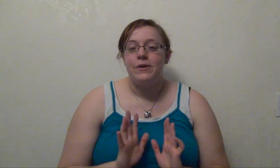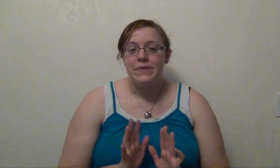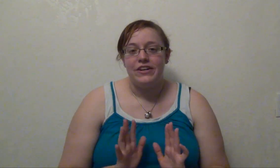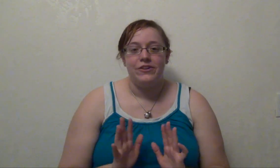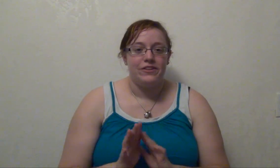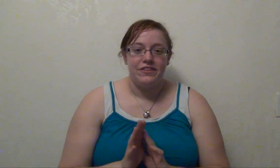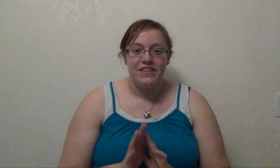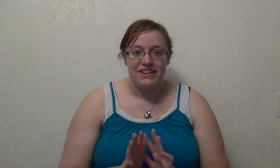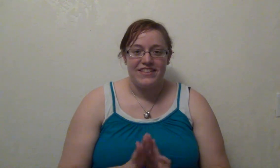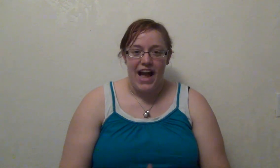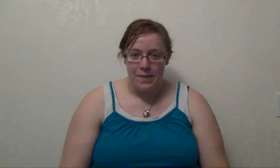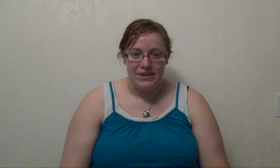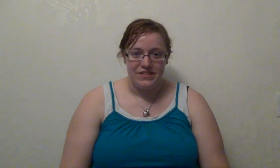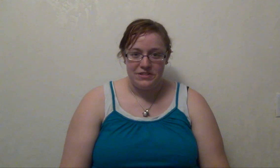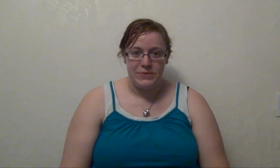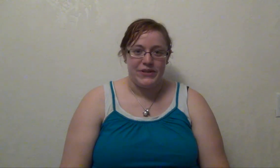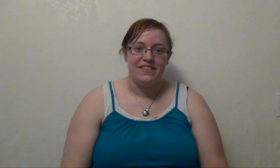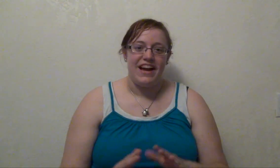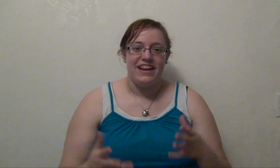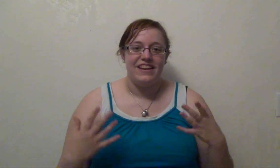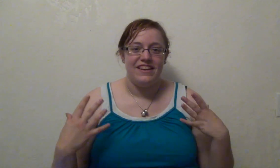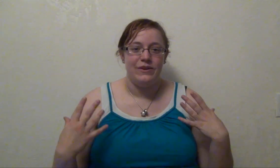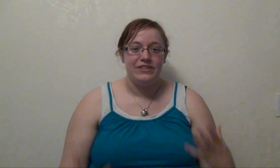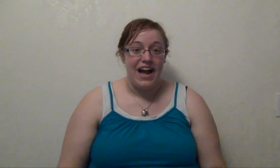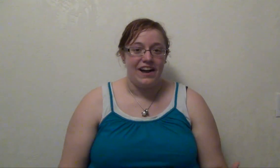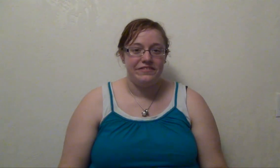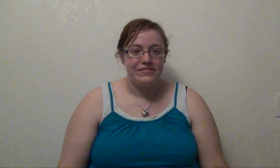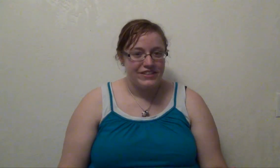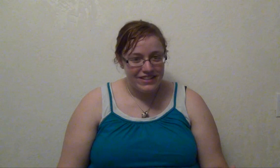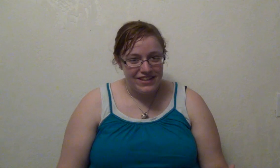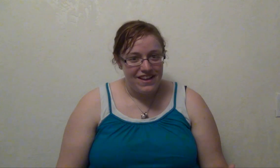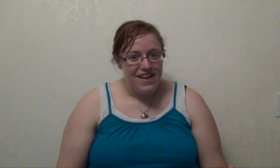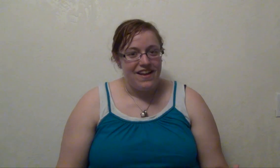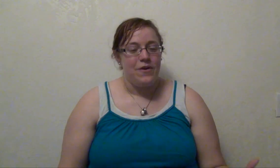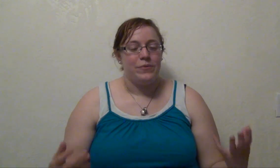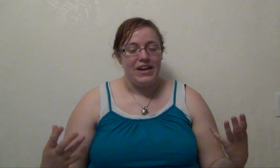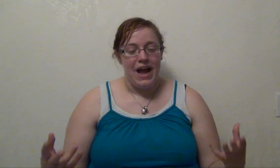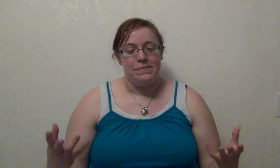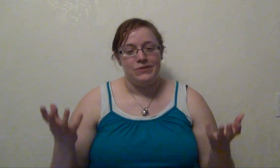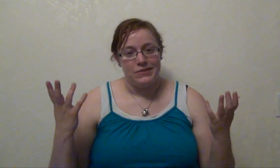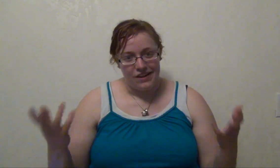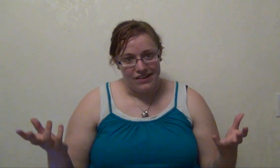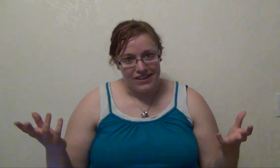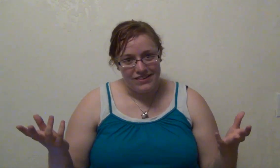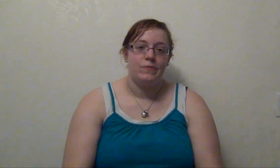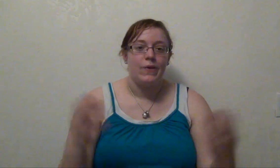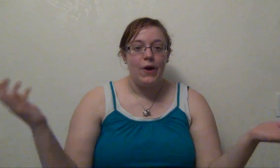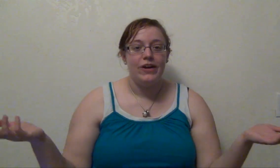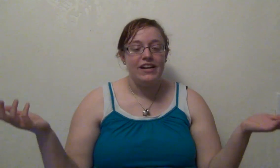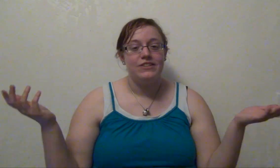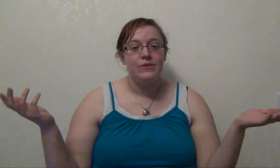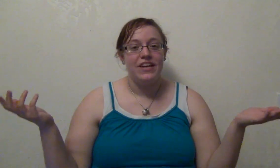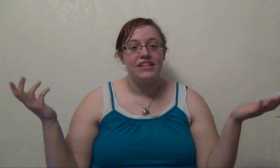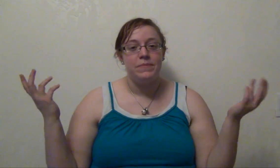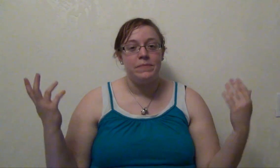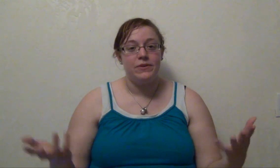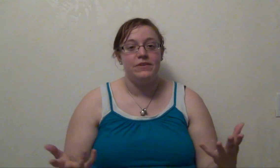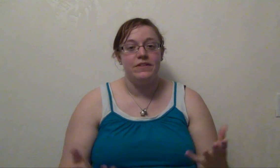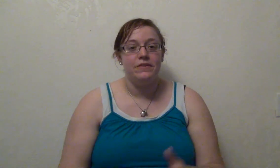comedical things that happen in this book that you'll laugh when it happens with Tug. All right, so that is my book review